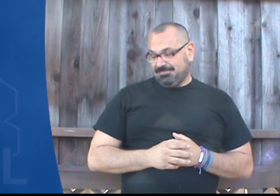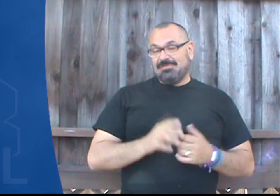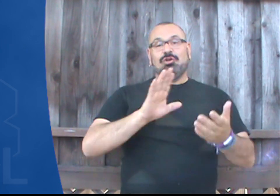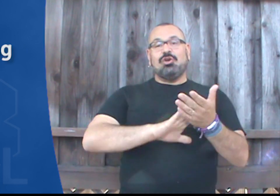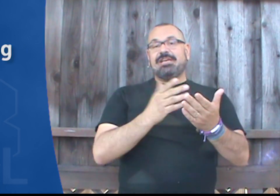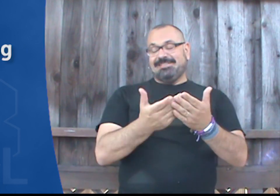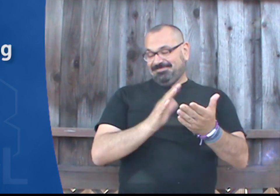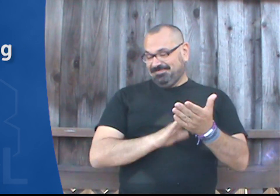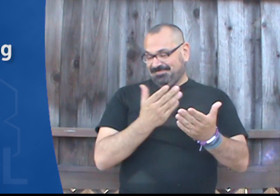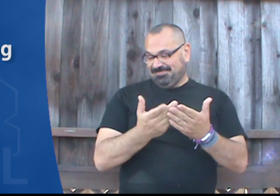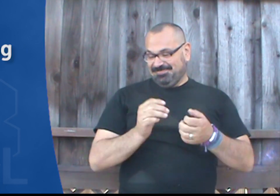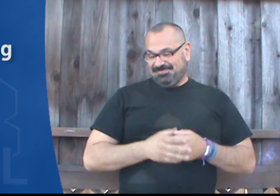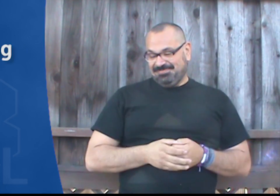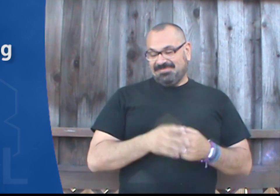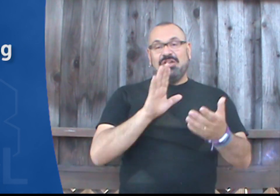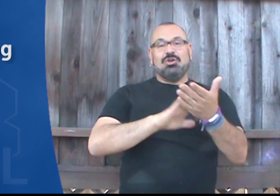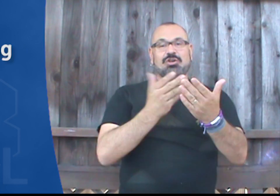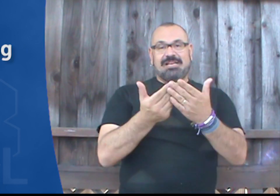Cooking. Cooking.